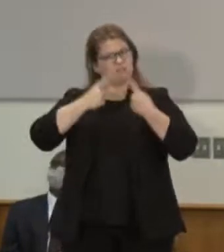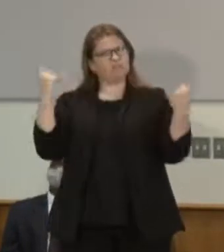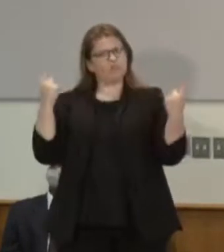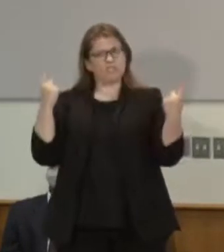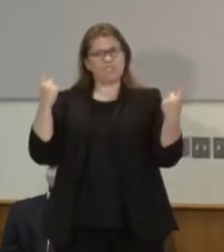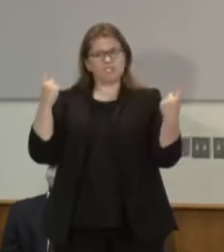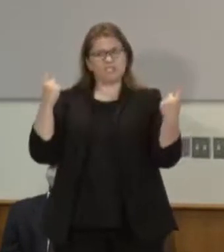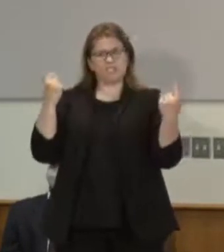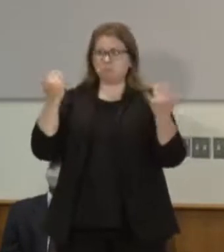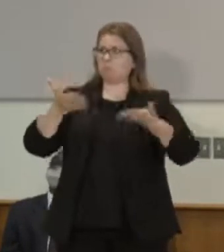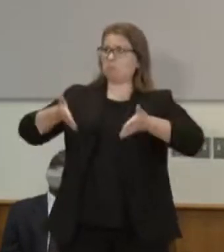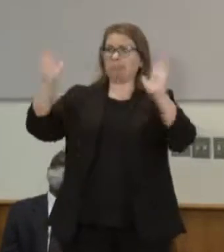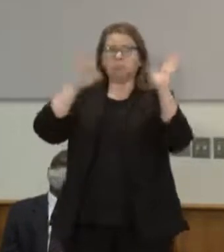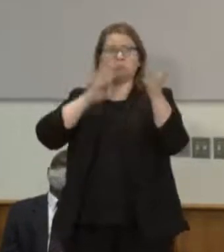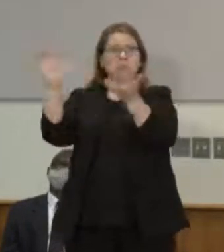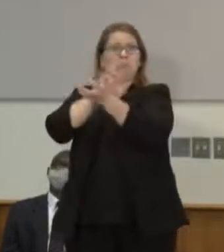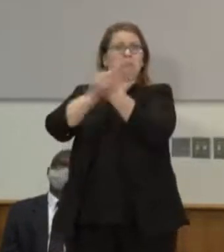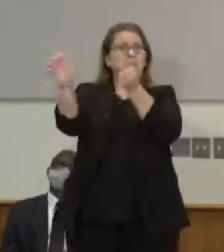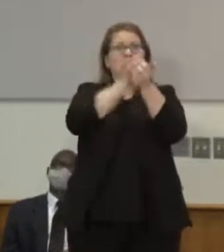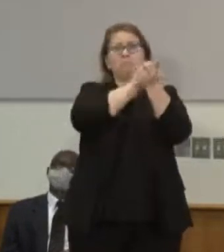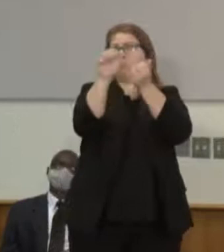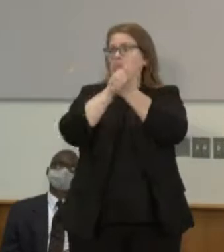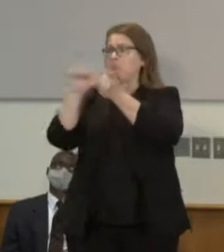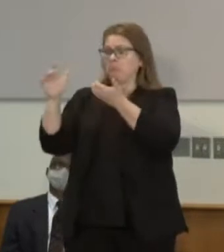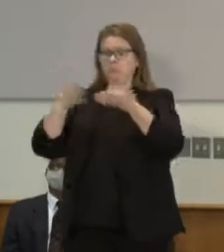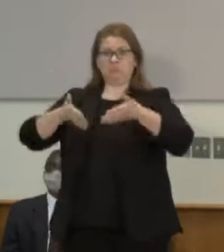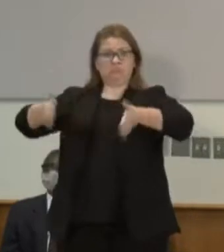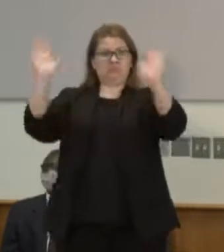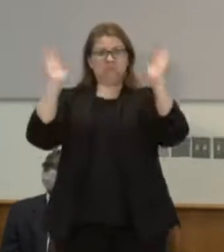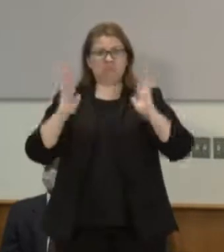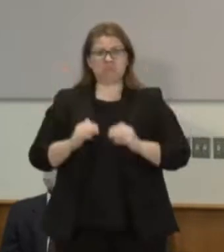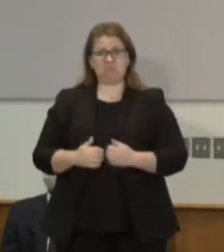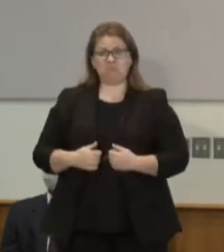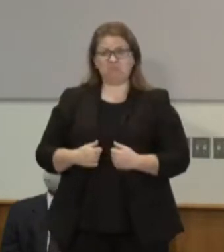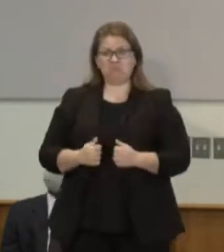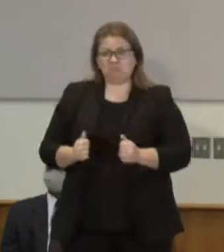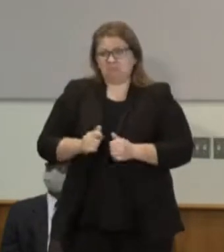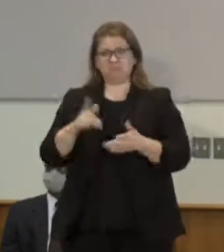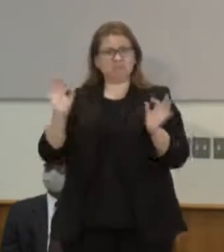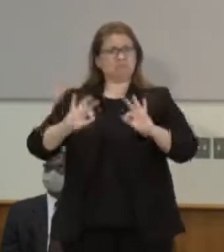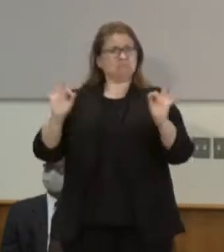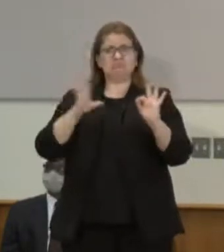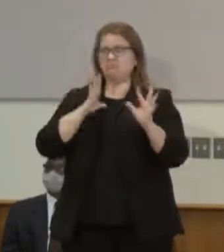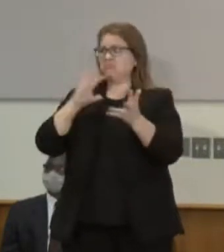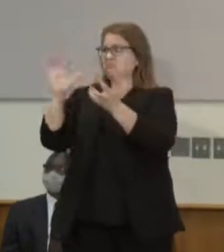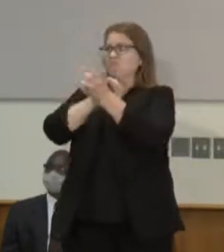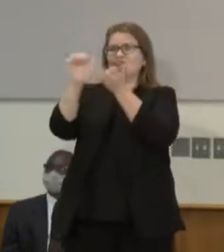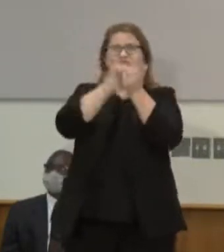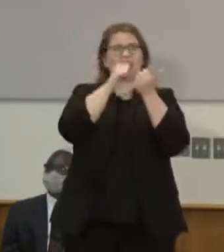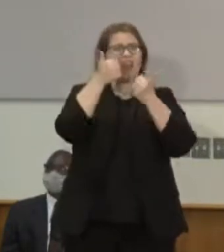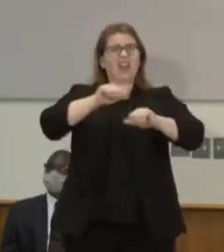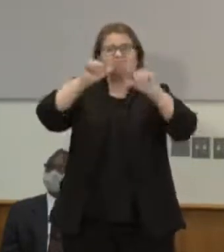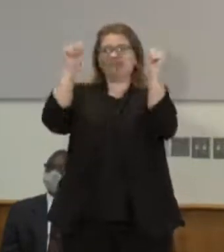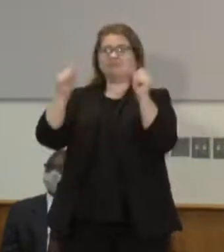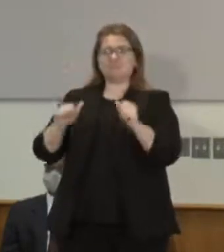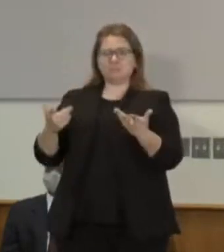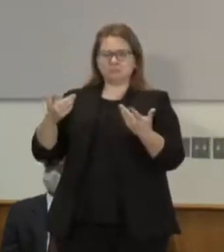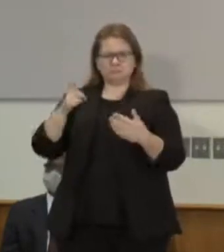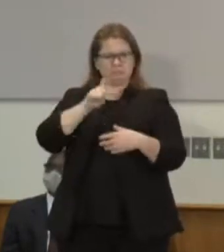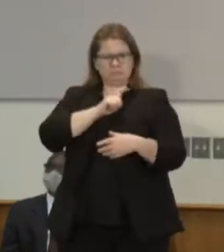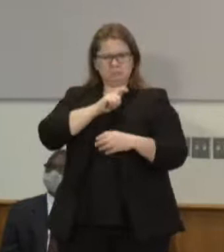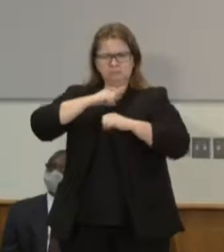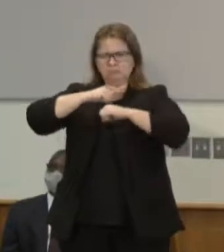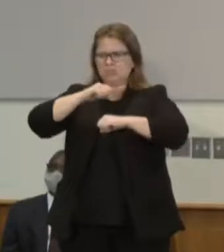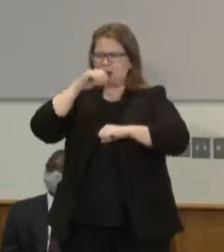seen what appears to many in the public as the willful destruction without any resistance from security and they're concerned